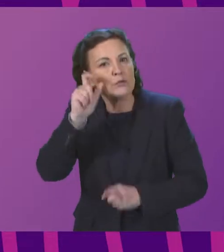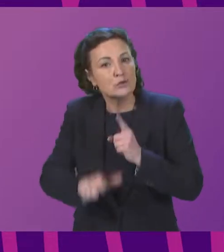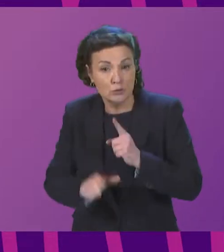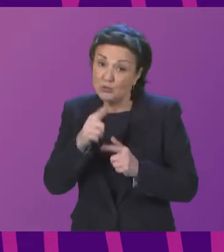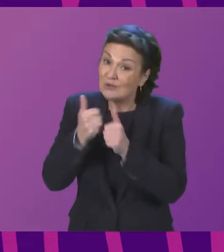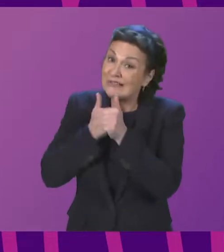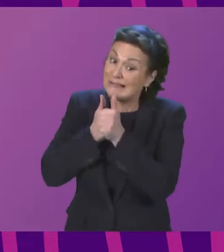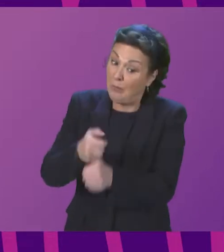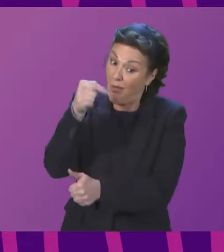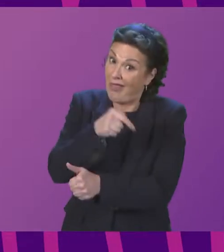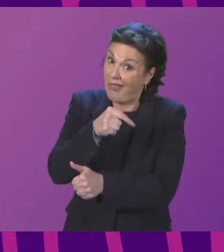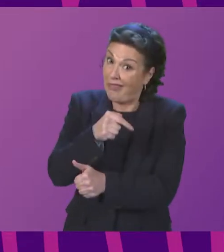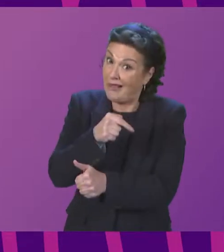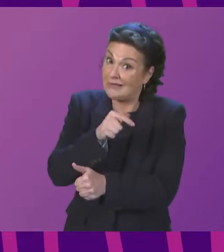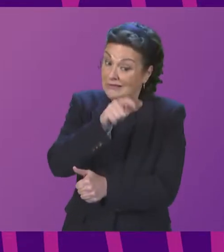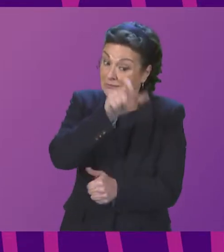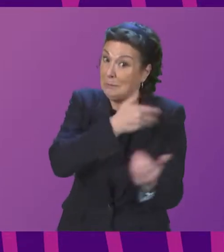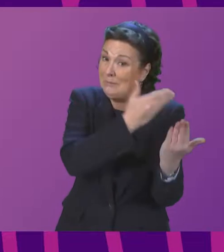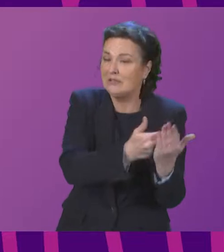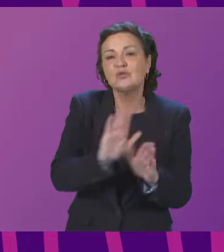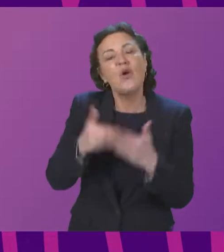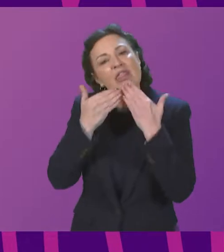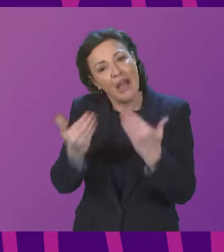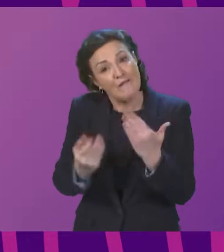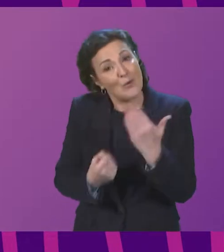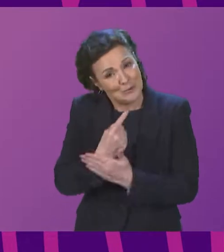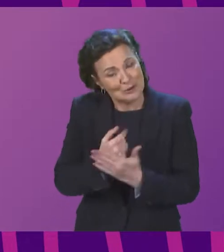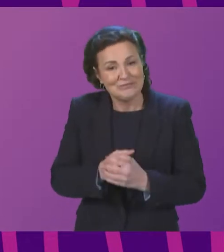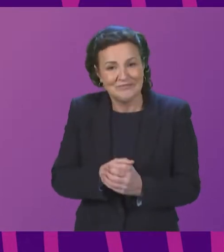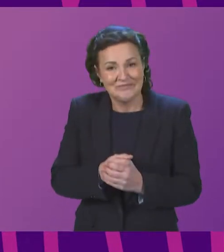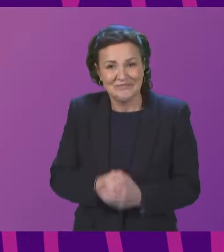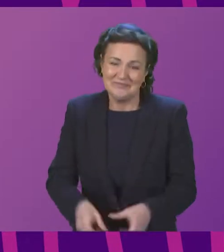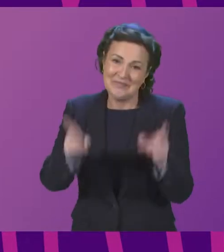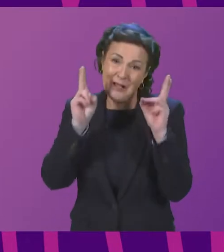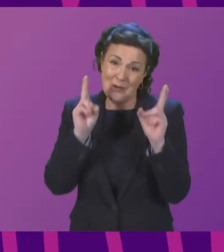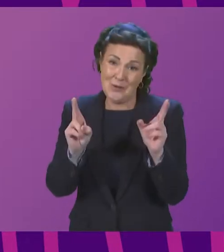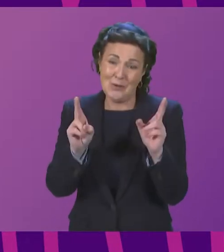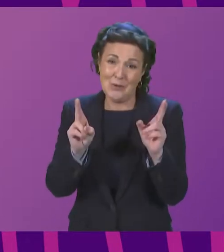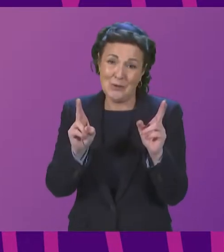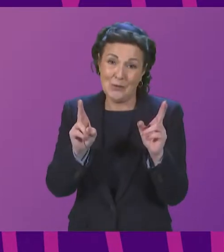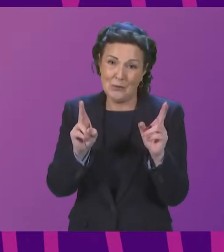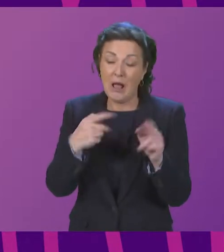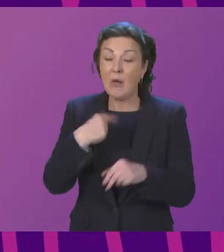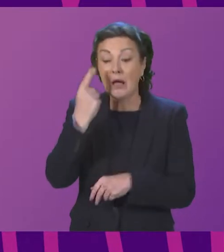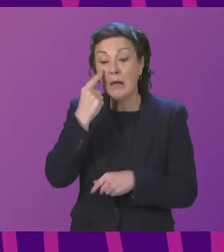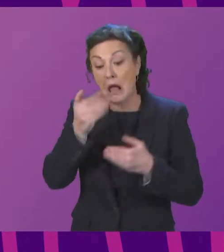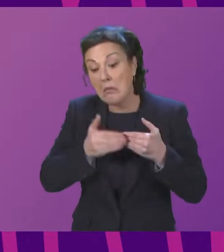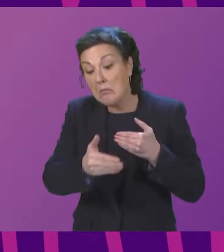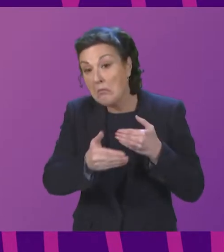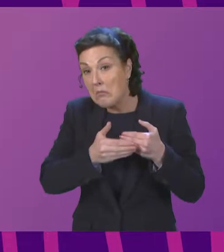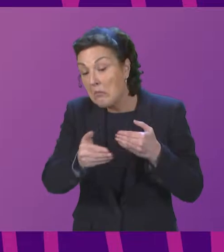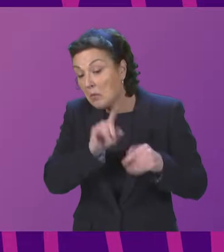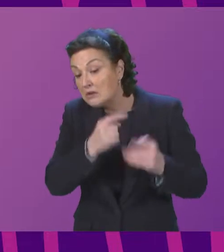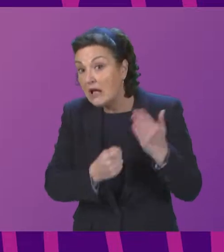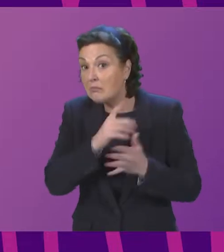support this petition and so thank you very much for the opportunity and I hope to keep an eye on what is happening around the